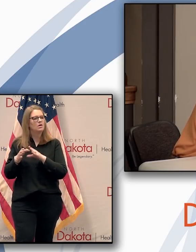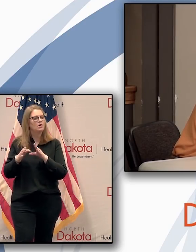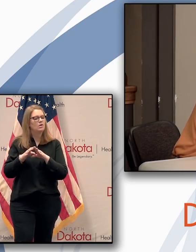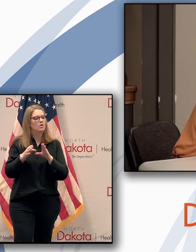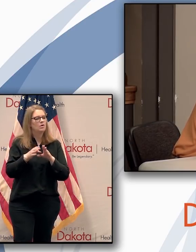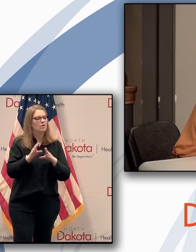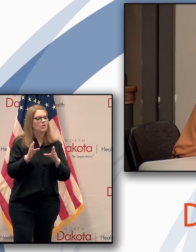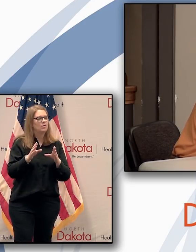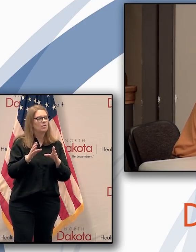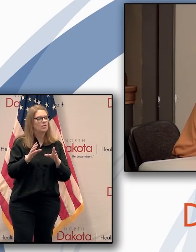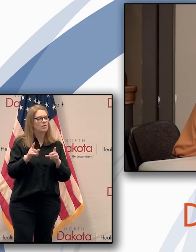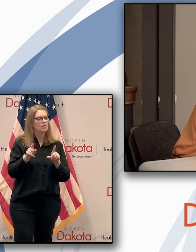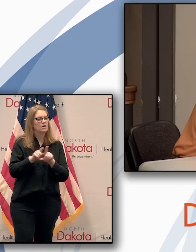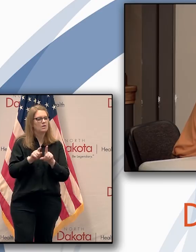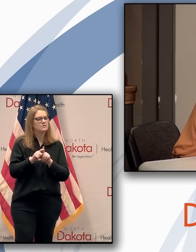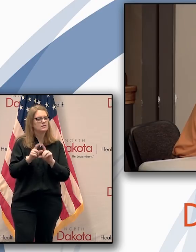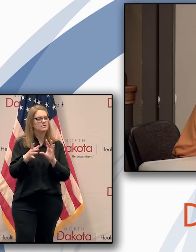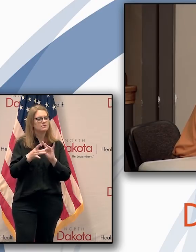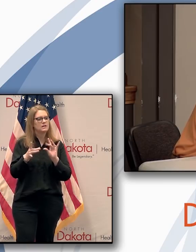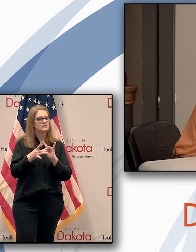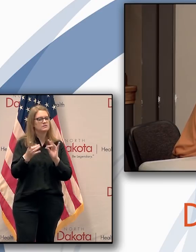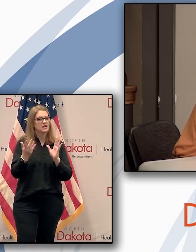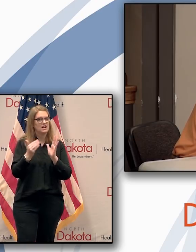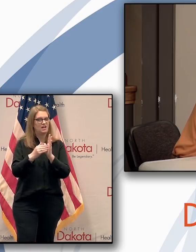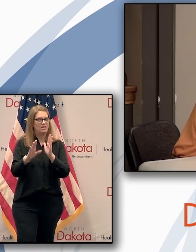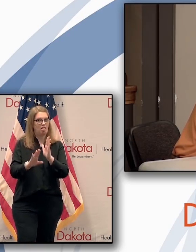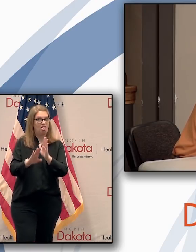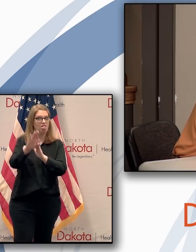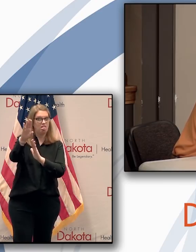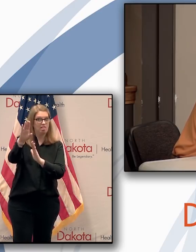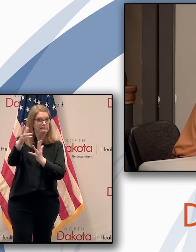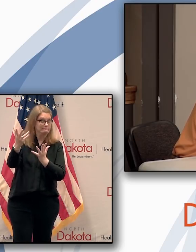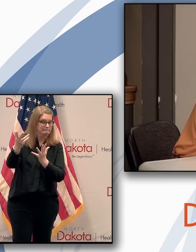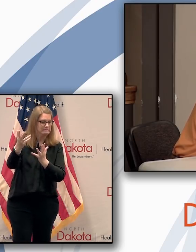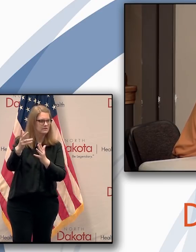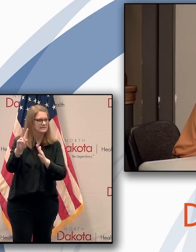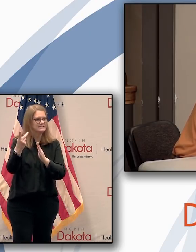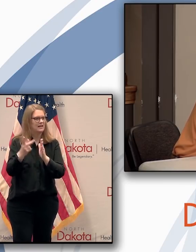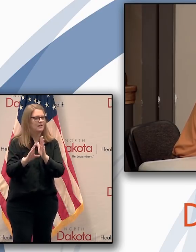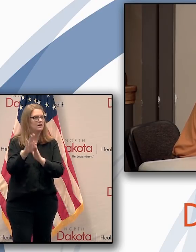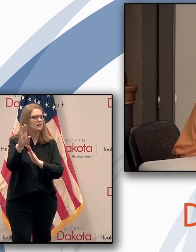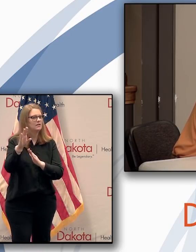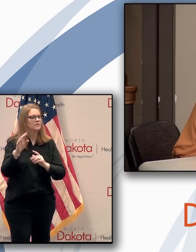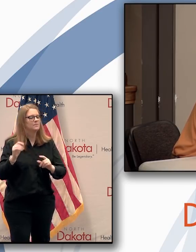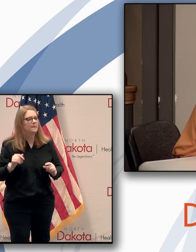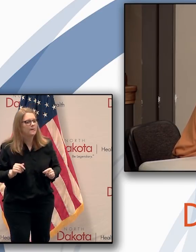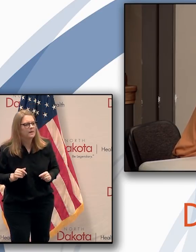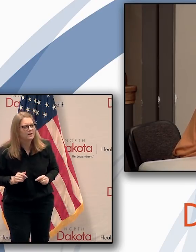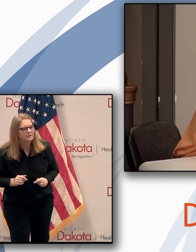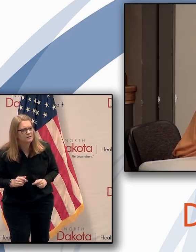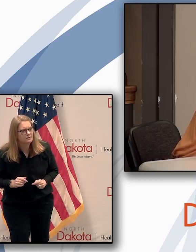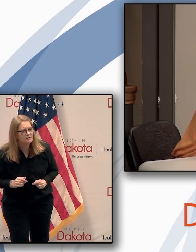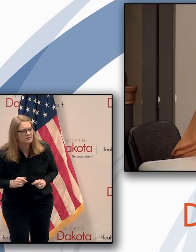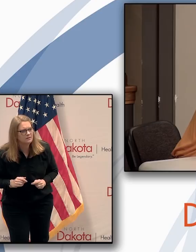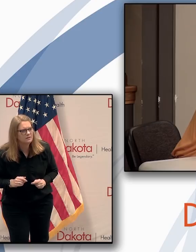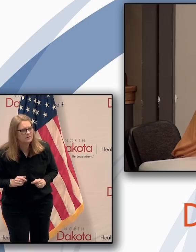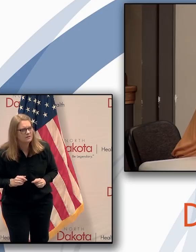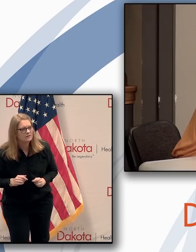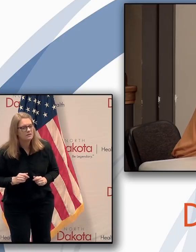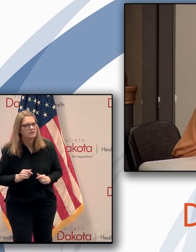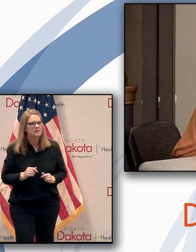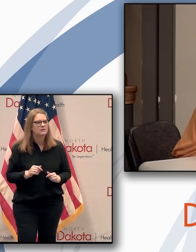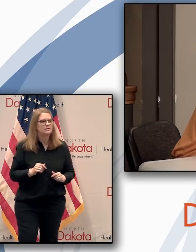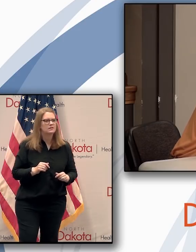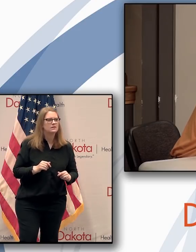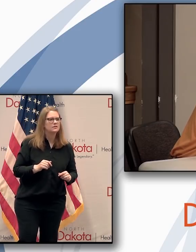possibility of another upsurge. Does the data you have now, does that help them kind of ease into another closure? If that would